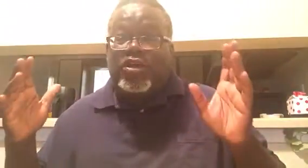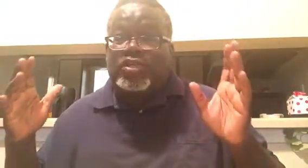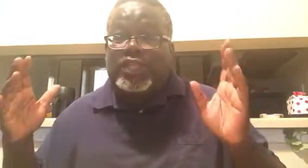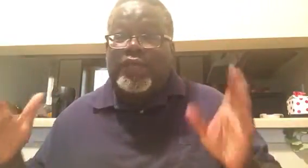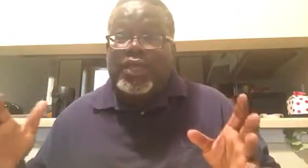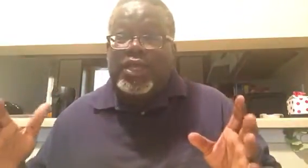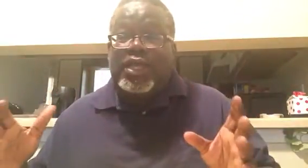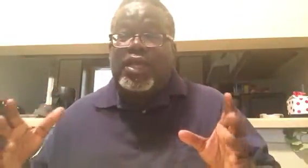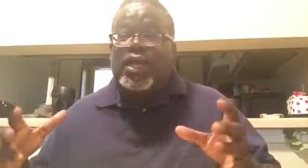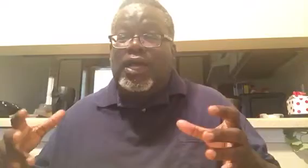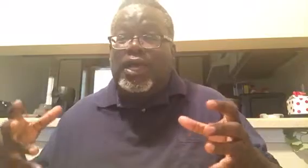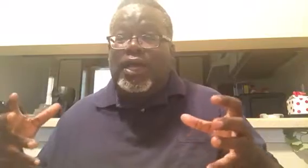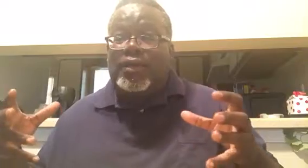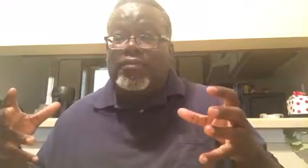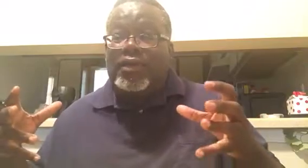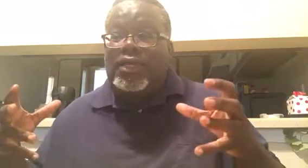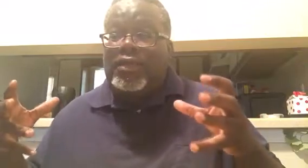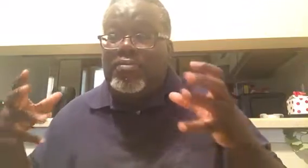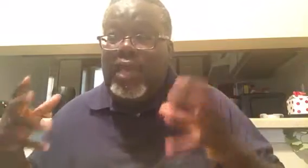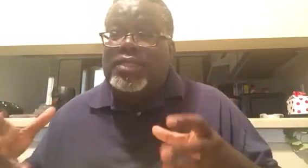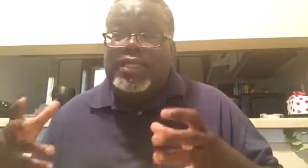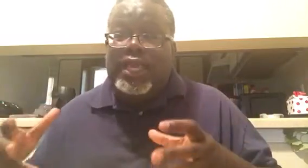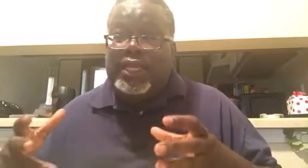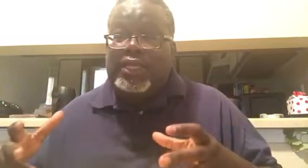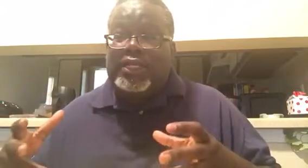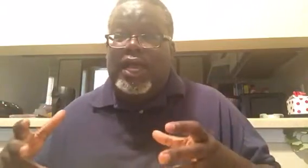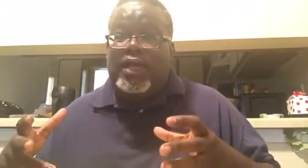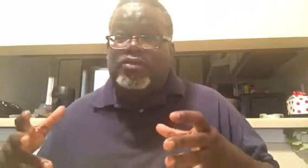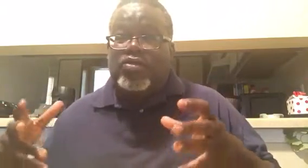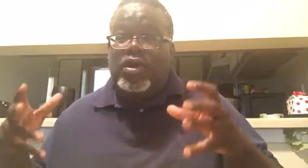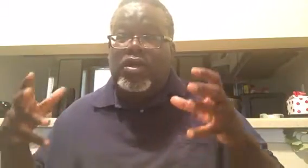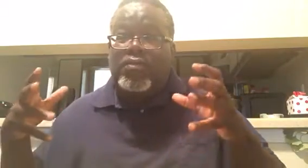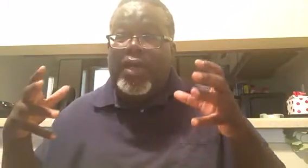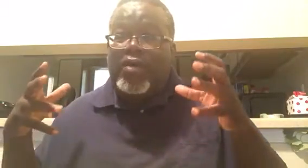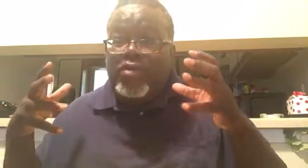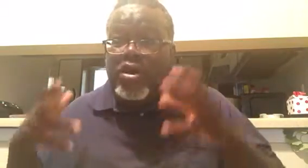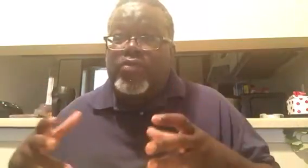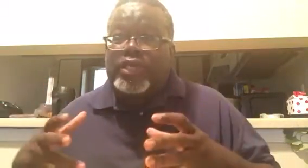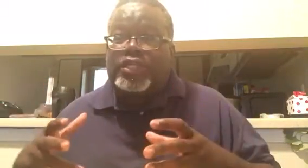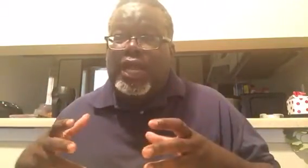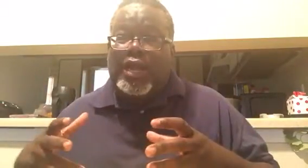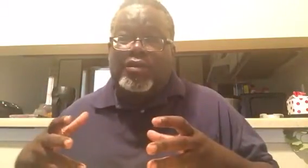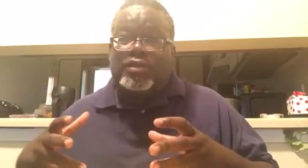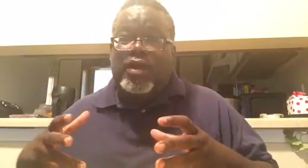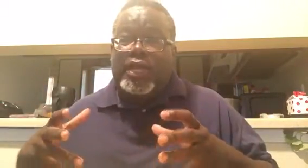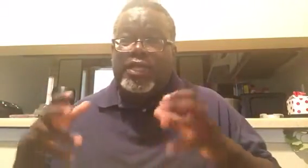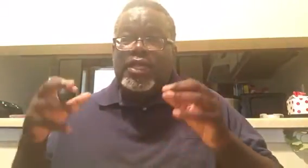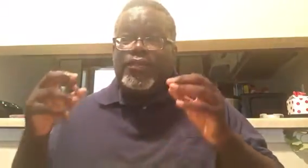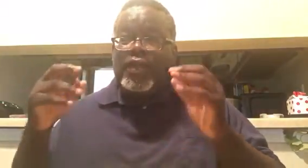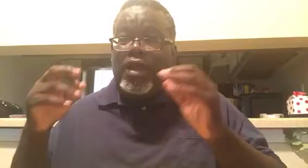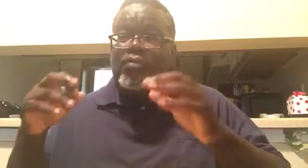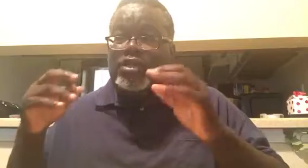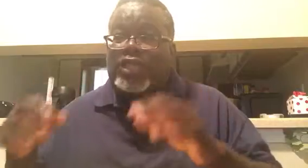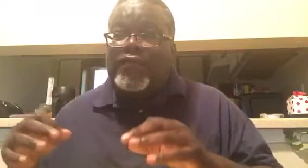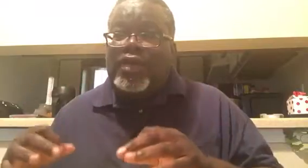saw seven, uh, emaciated cows or malnourished cows. All right. The number seven